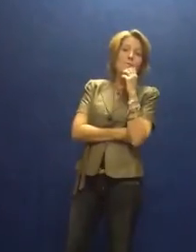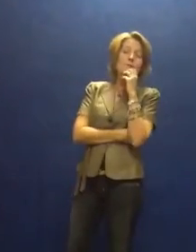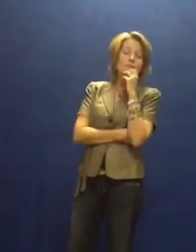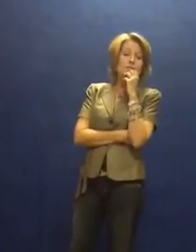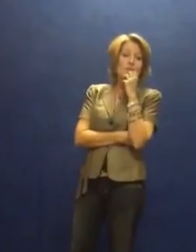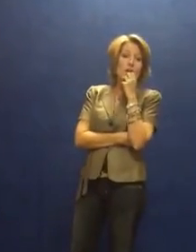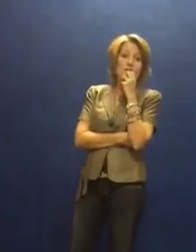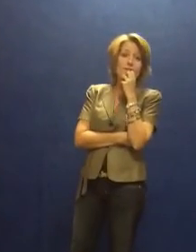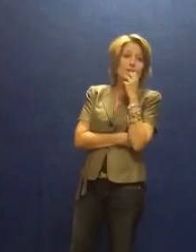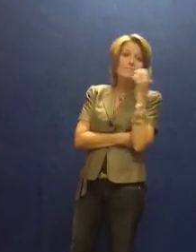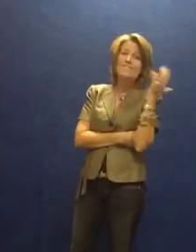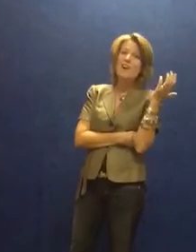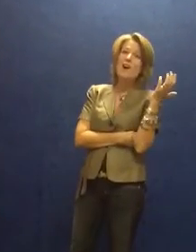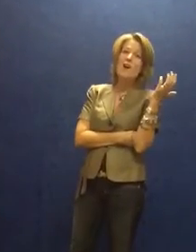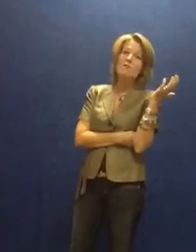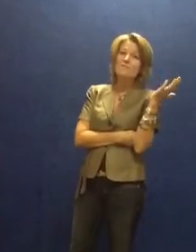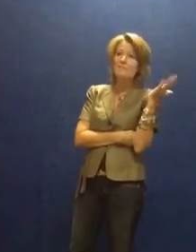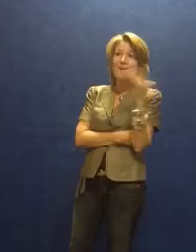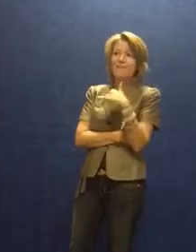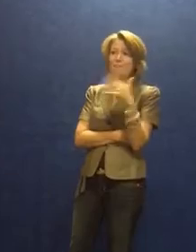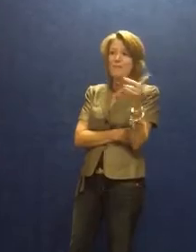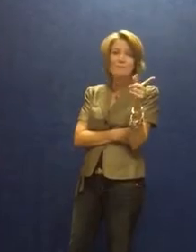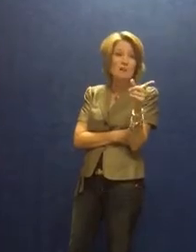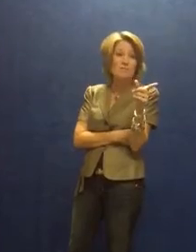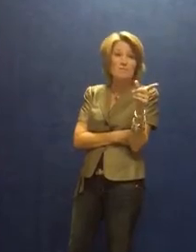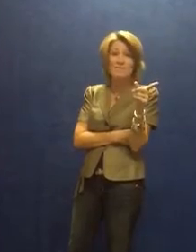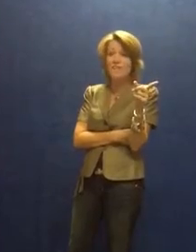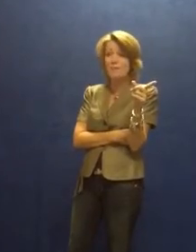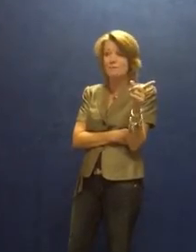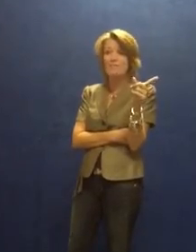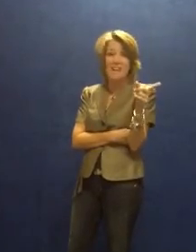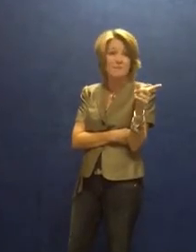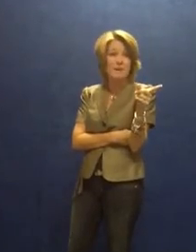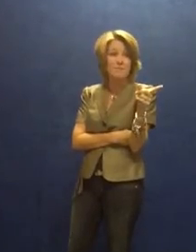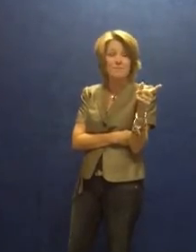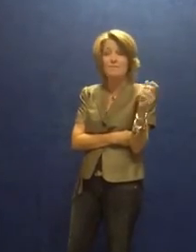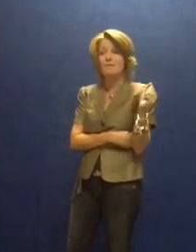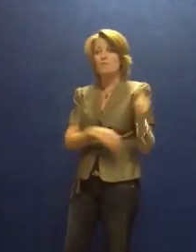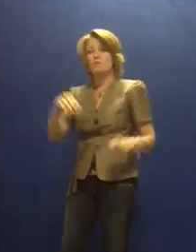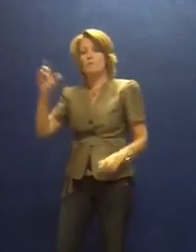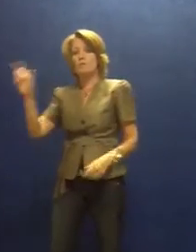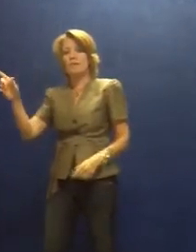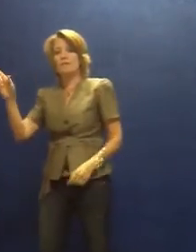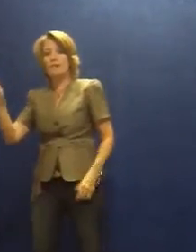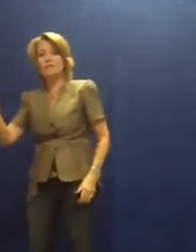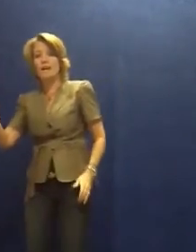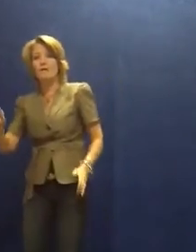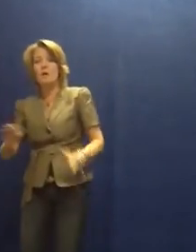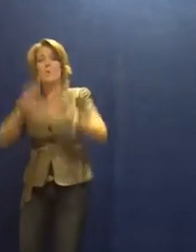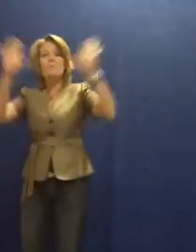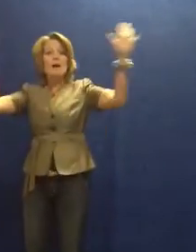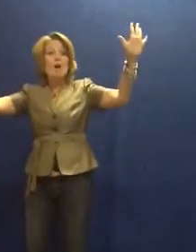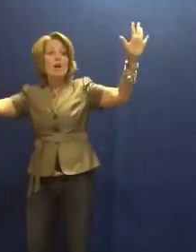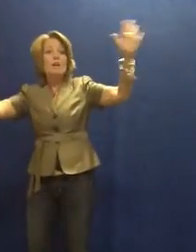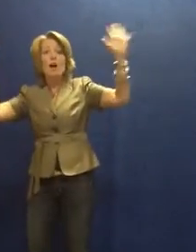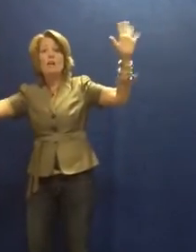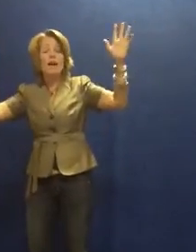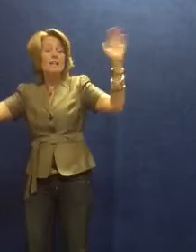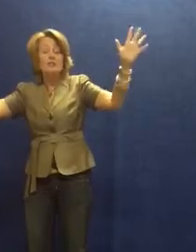And John's saying, No, sorry, baseball team did that one last month. Julia yelled out, What about art? Art, I can